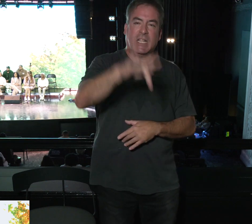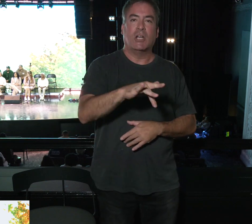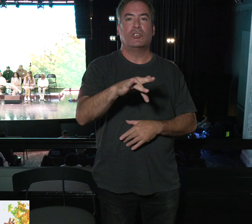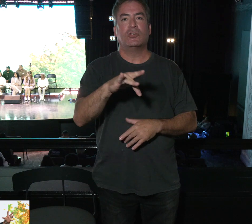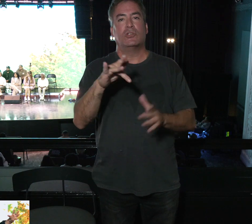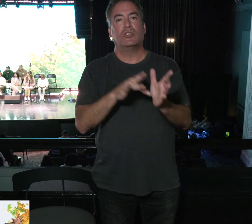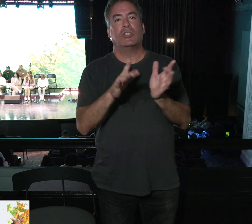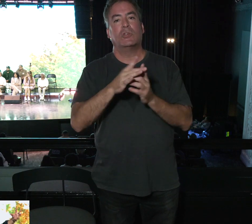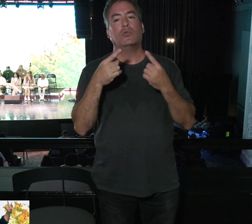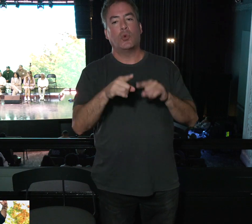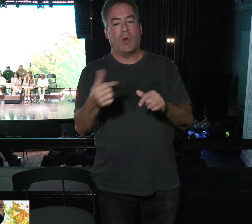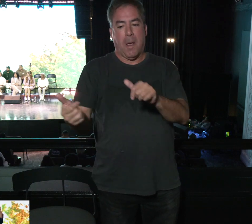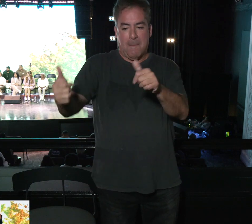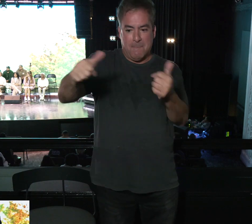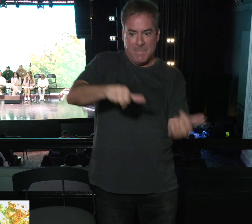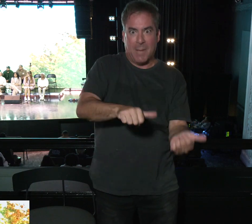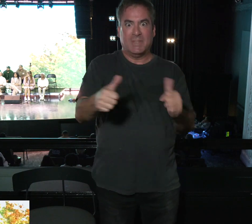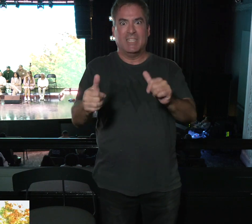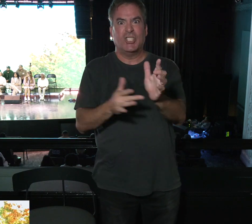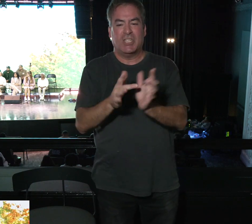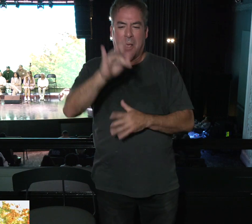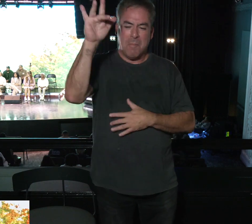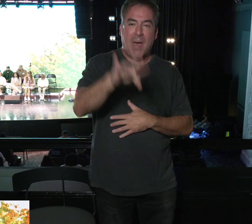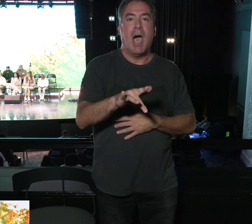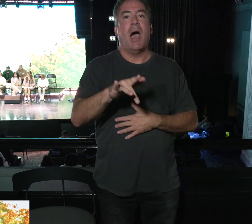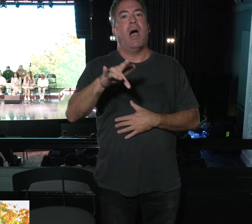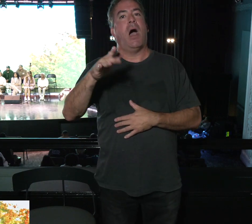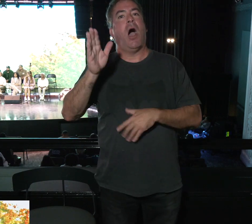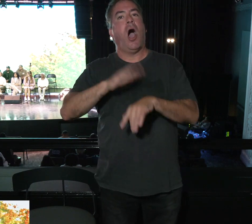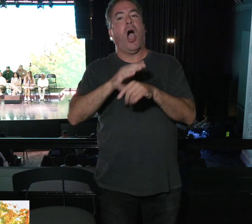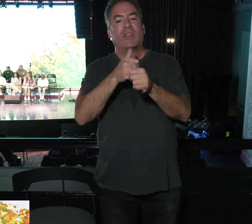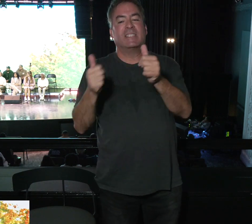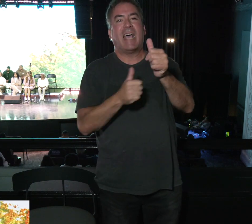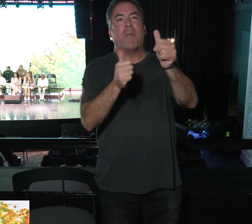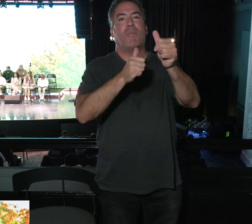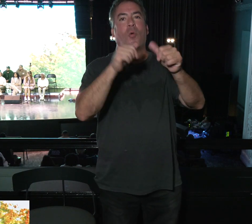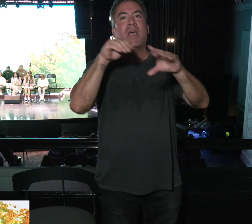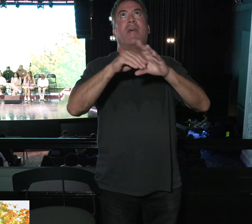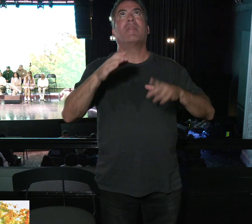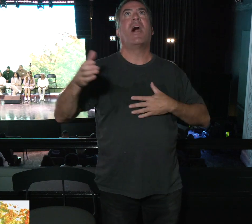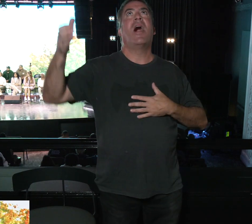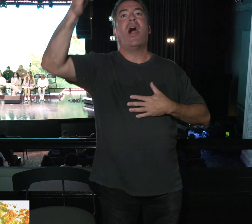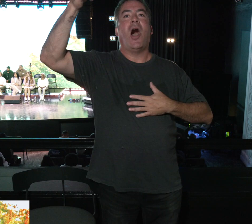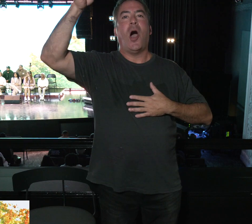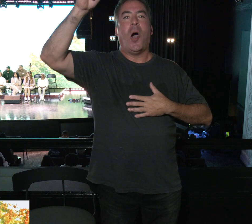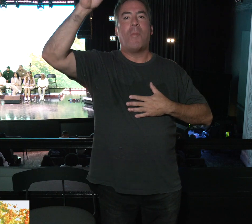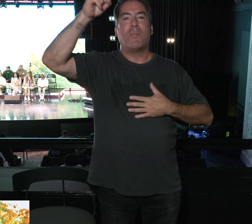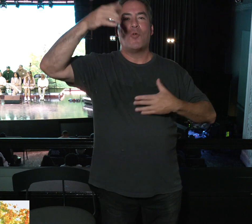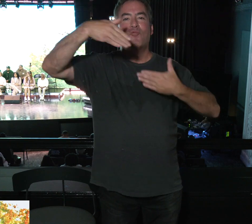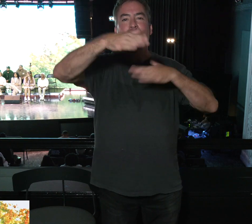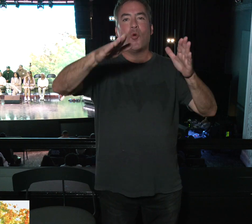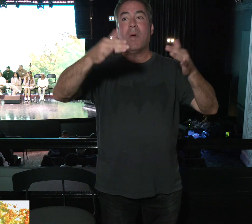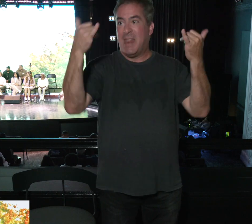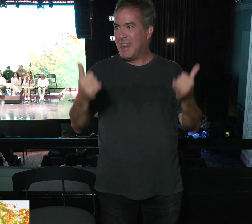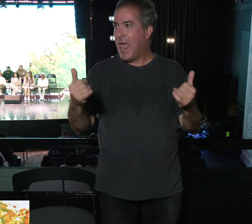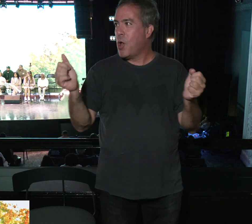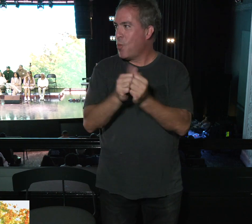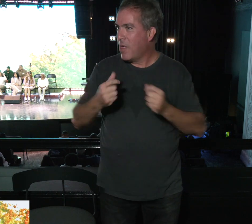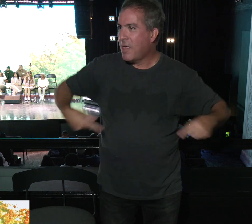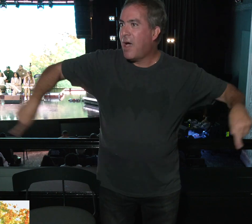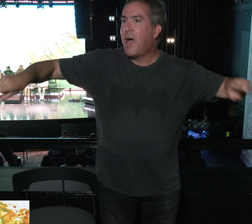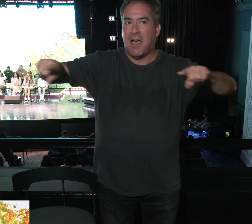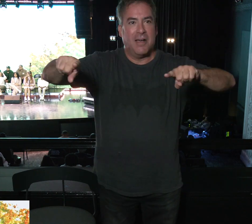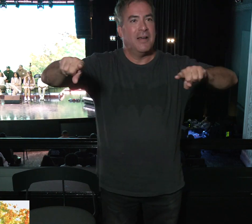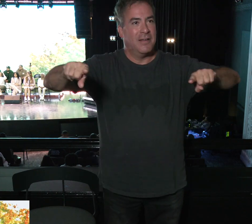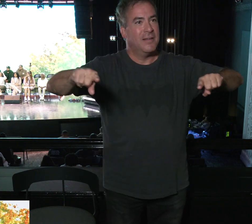baptism, rested on the disciples in the upper room, and today he rests in us. He's our